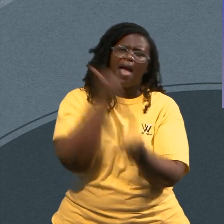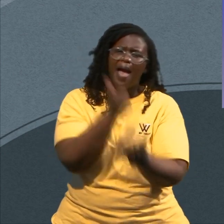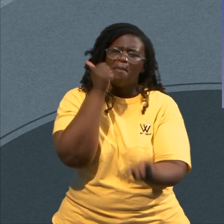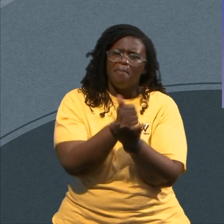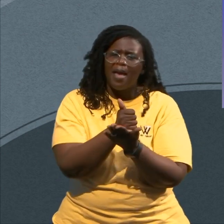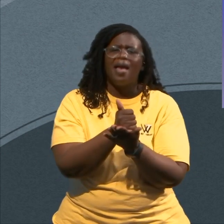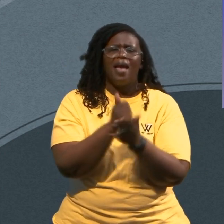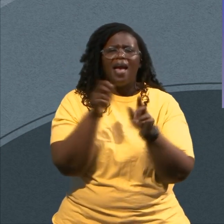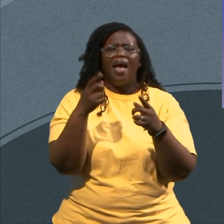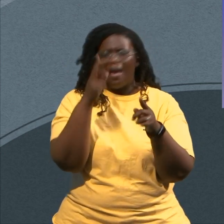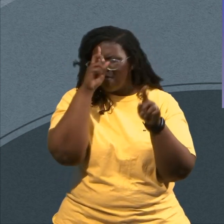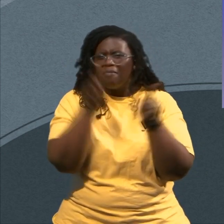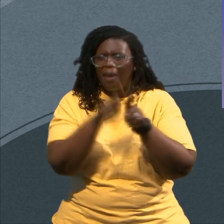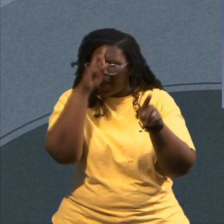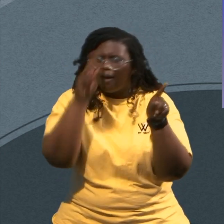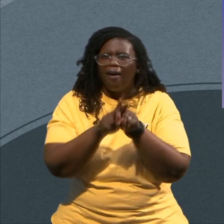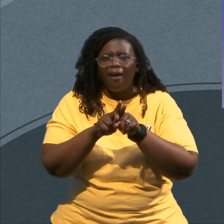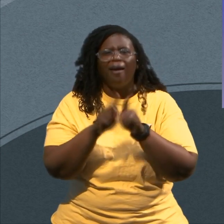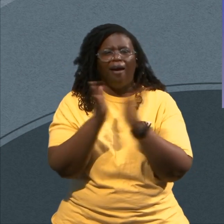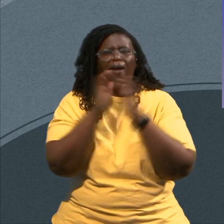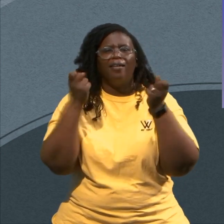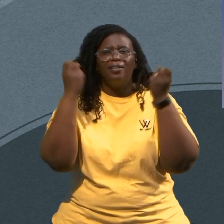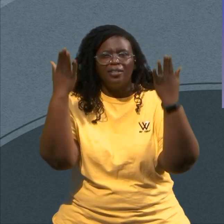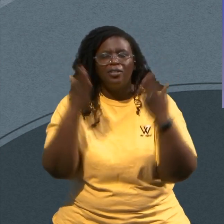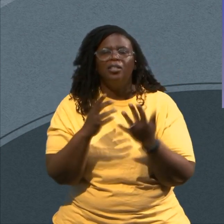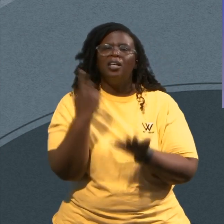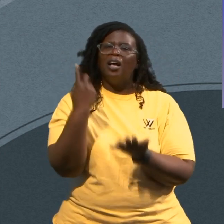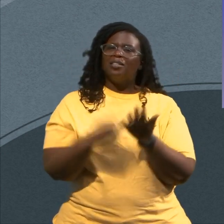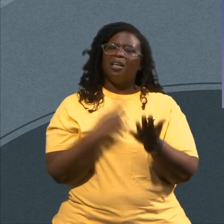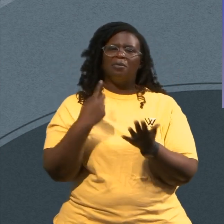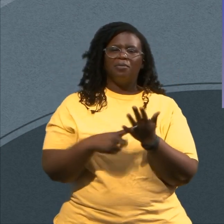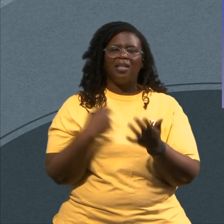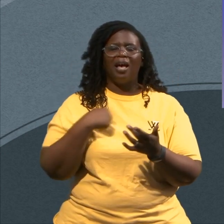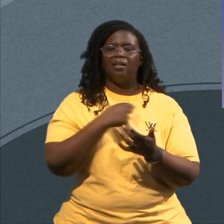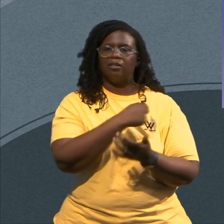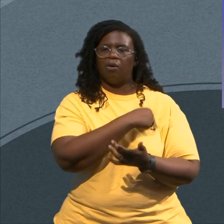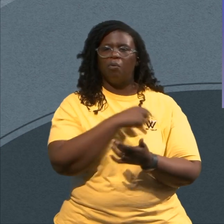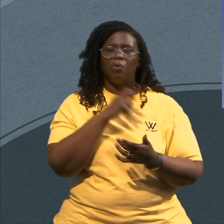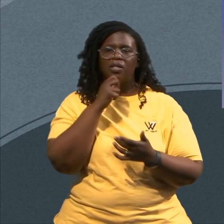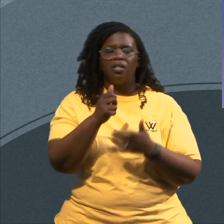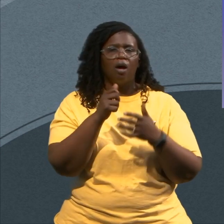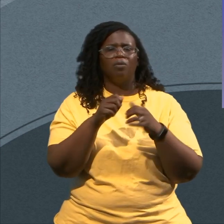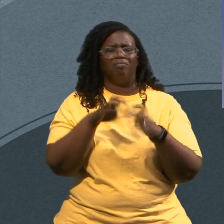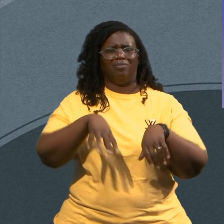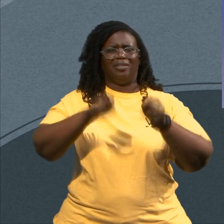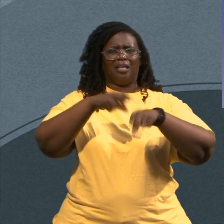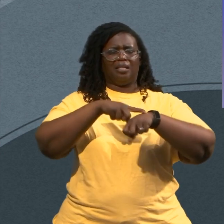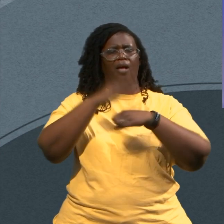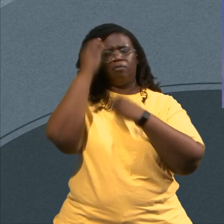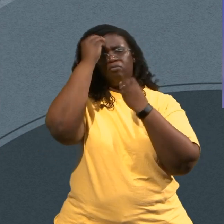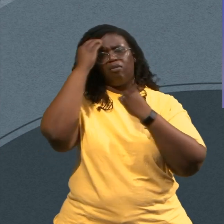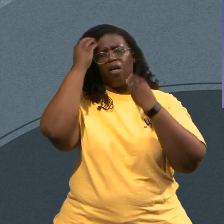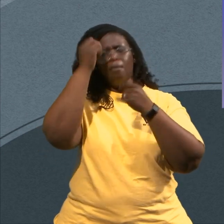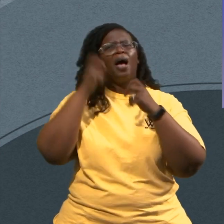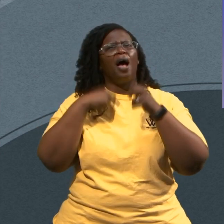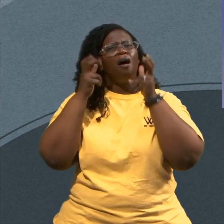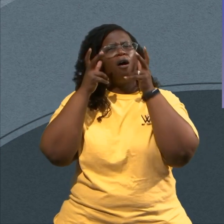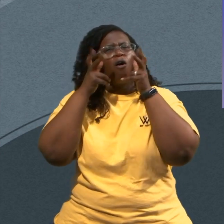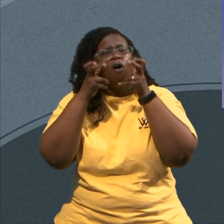In getting a new word That we haven't even Processed the old word I got And every once in a while I need to take a moment And take a